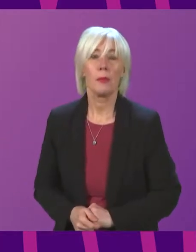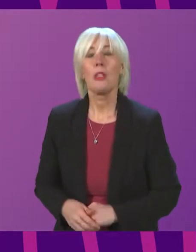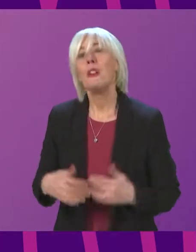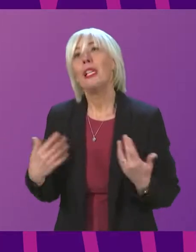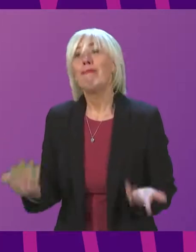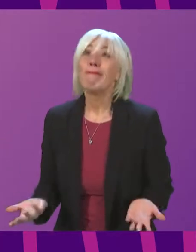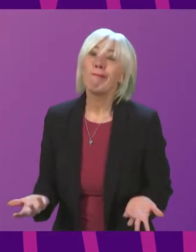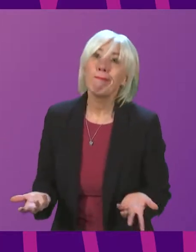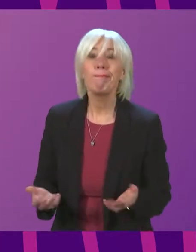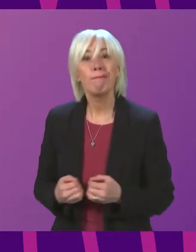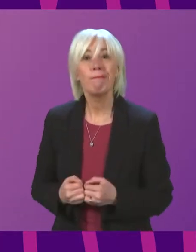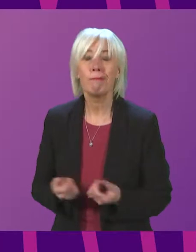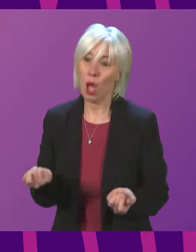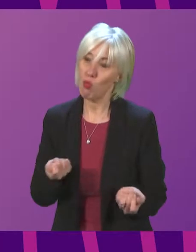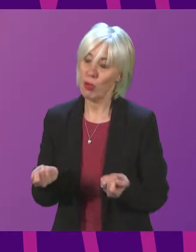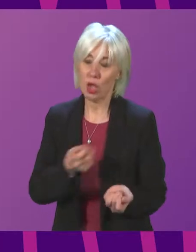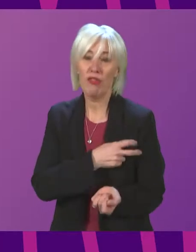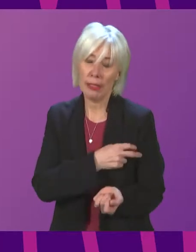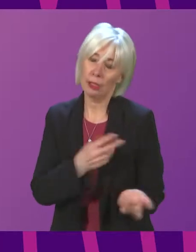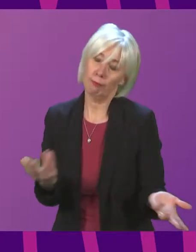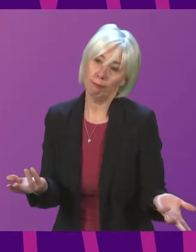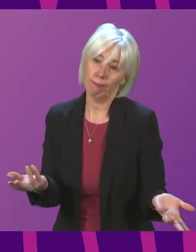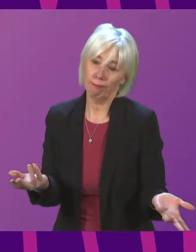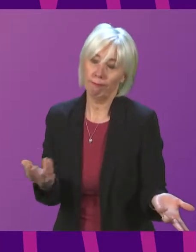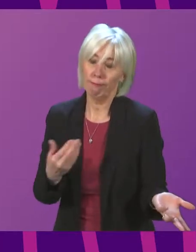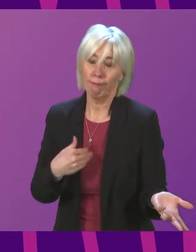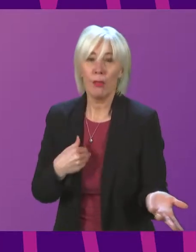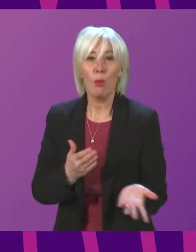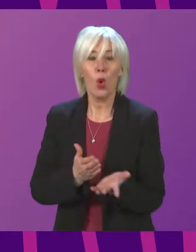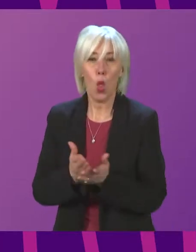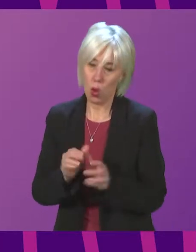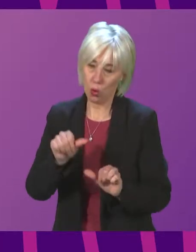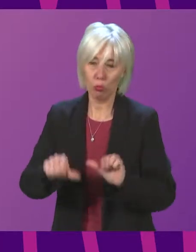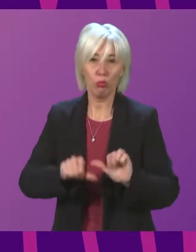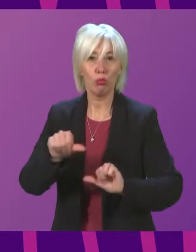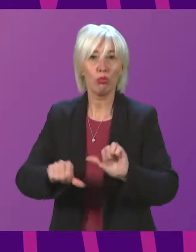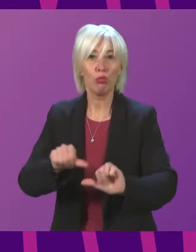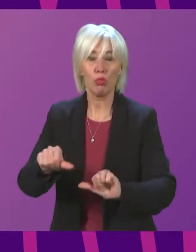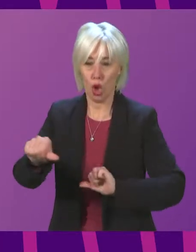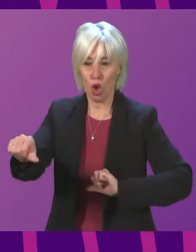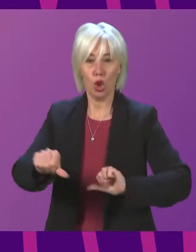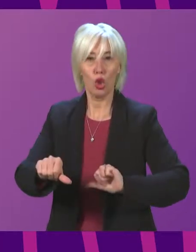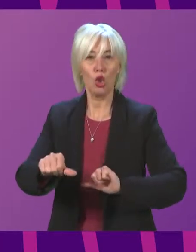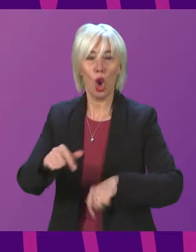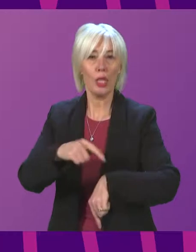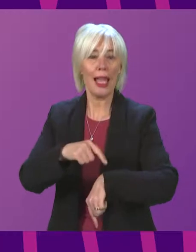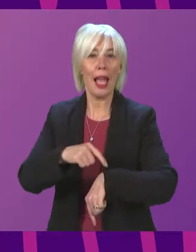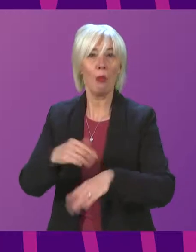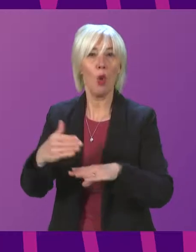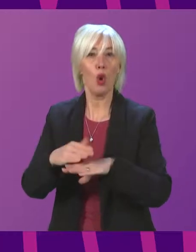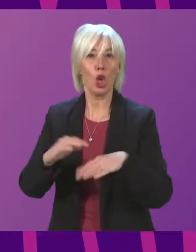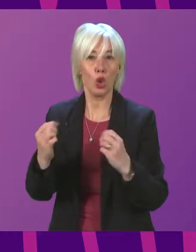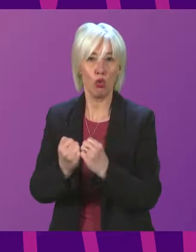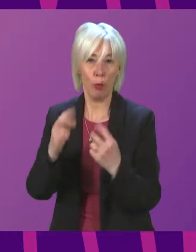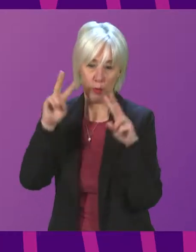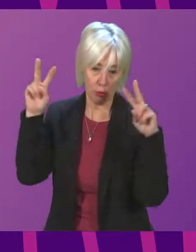The President Officer has gone through the process of a short-life working group doing all of this.